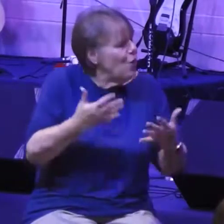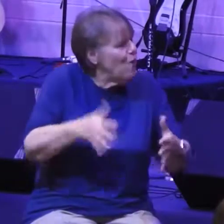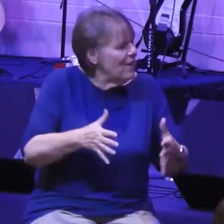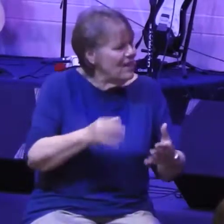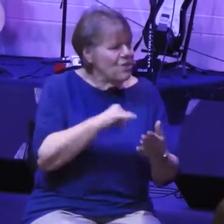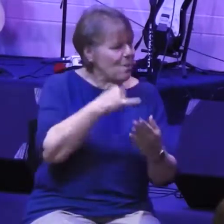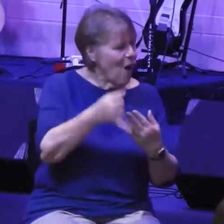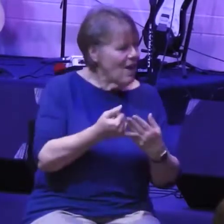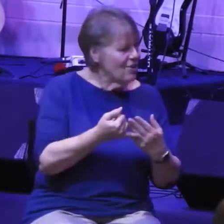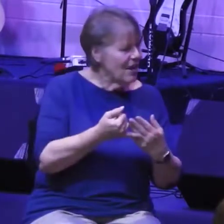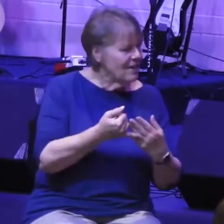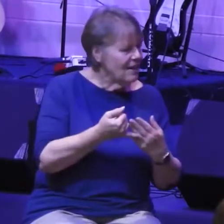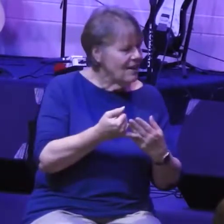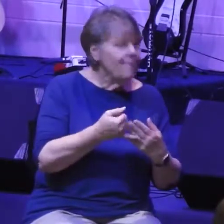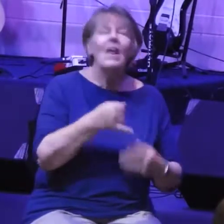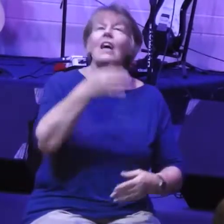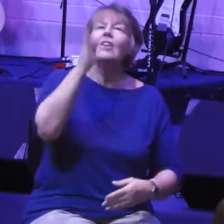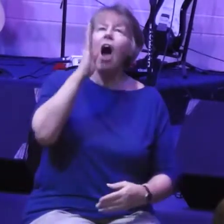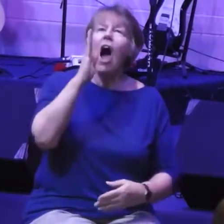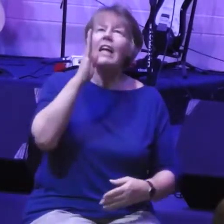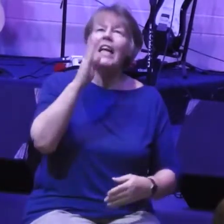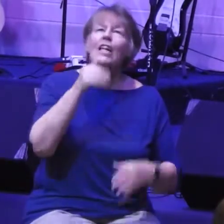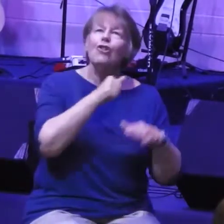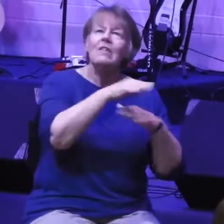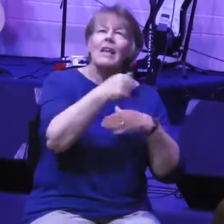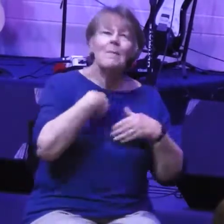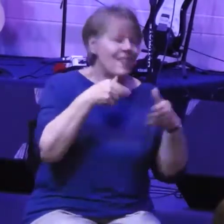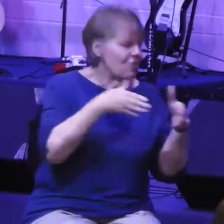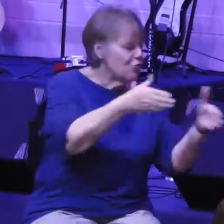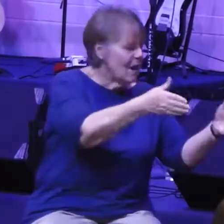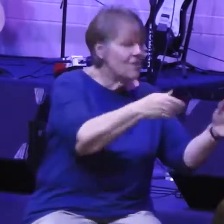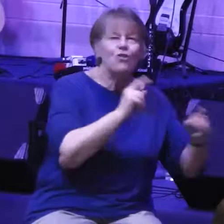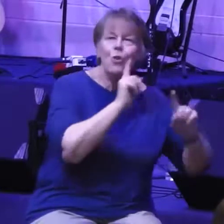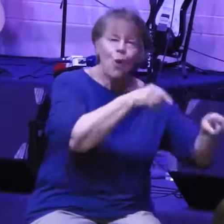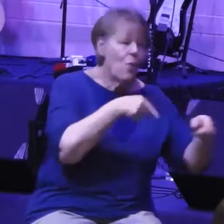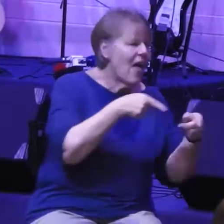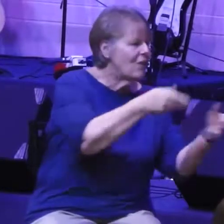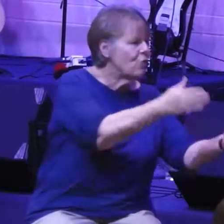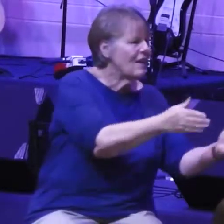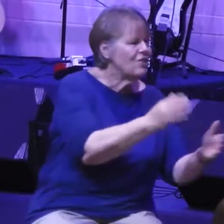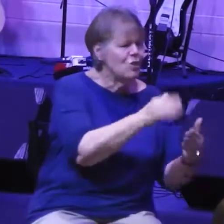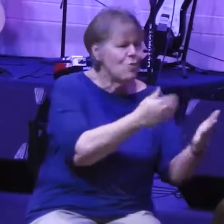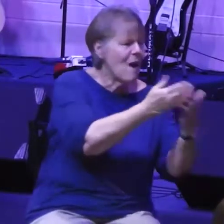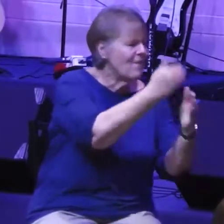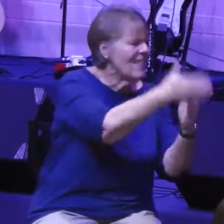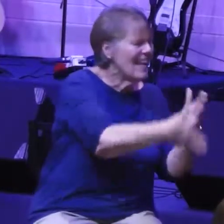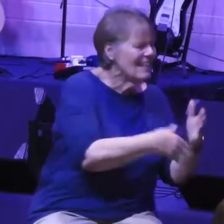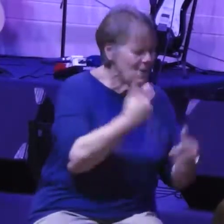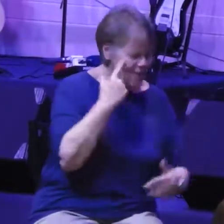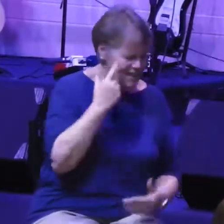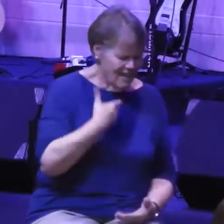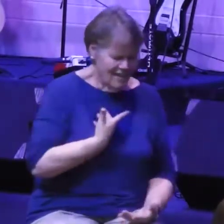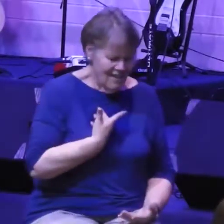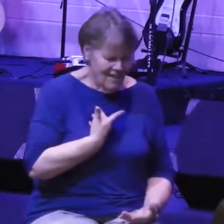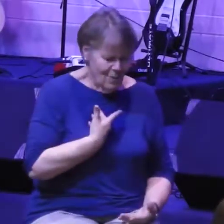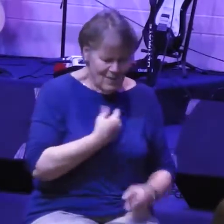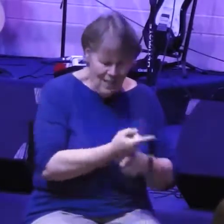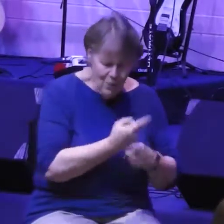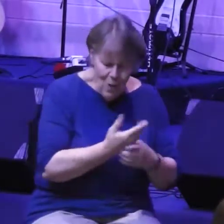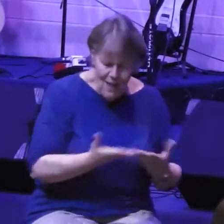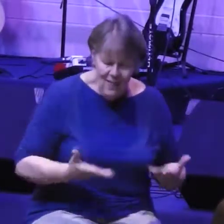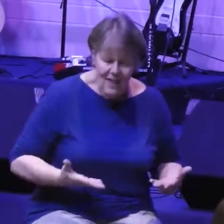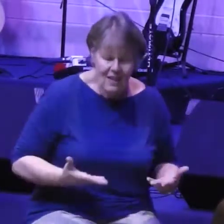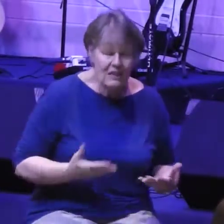going. You've said, God, I think you're sending me this direction, I'm going to go this direction and you get to the end and you go, oh man, was that even the right thing to do? Oh shoot,